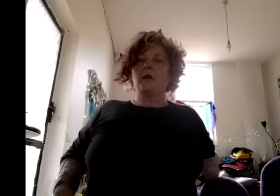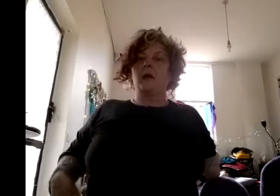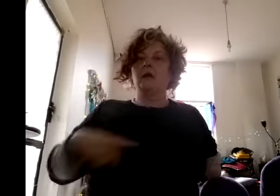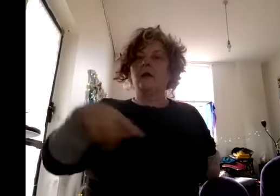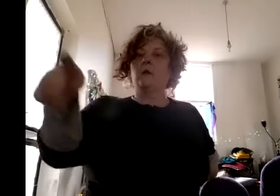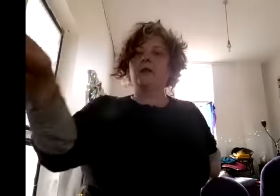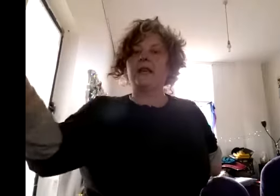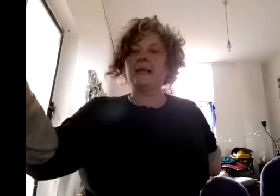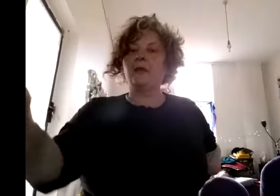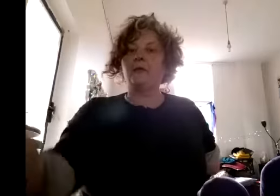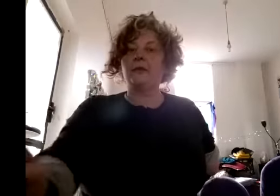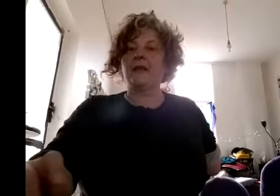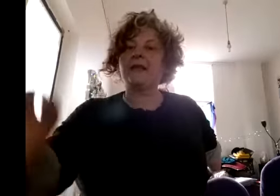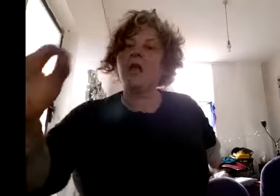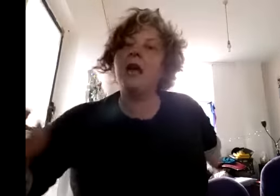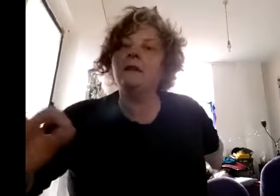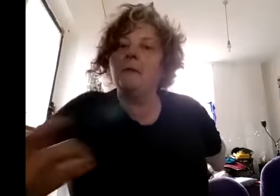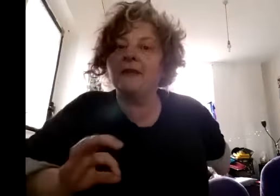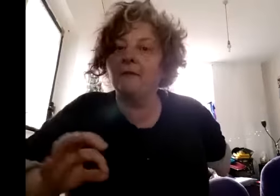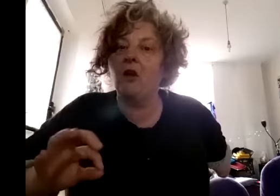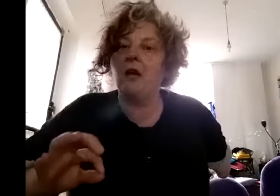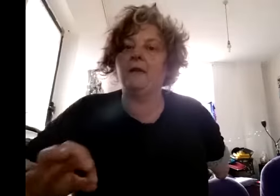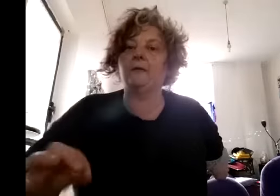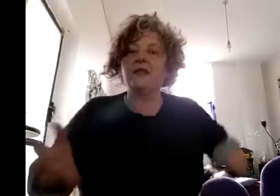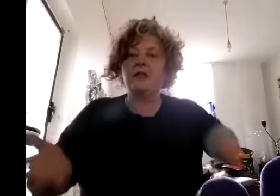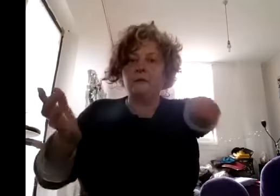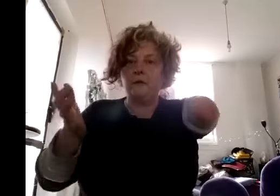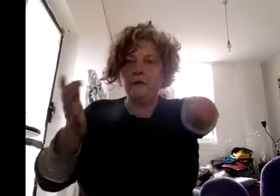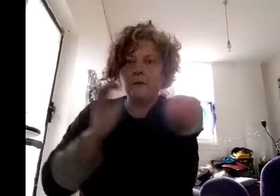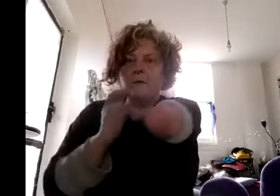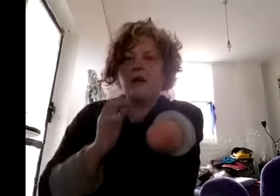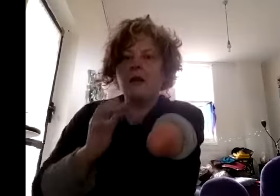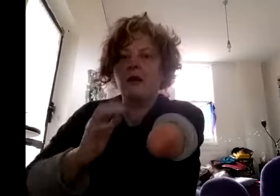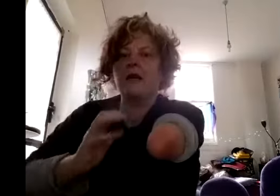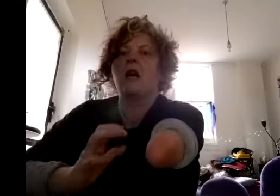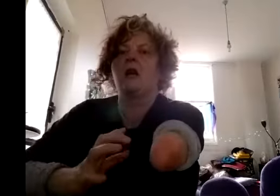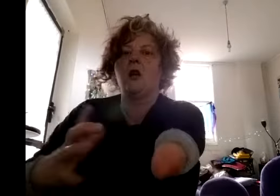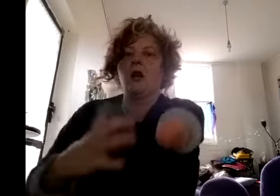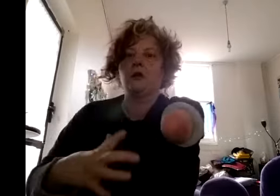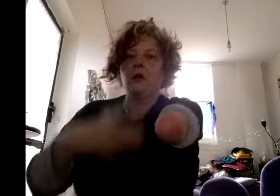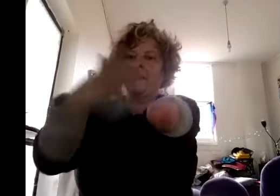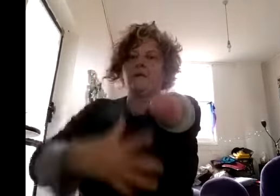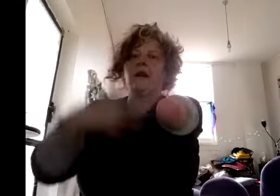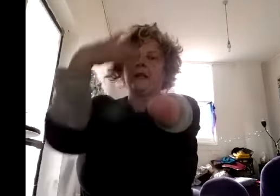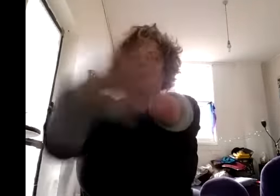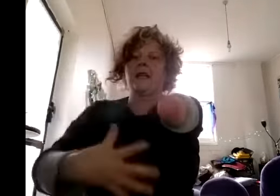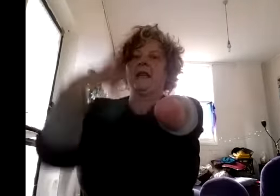that would take me through this and let me survive and so for from very very young i learned the various layers